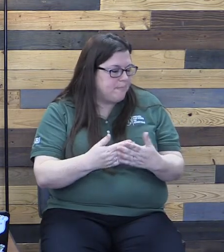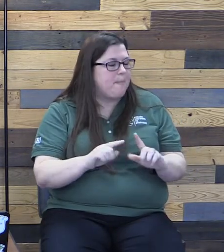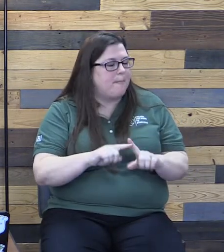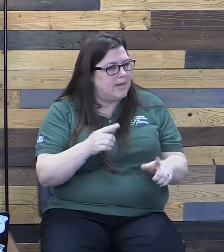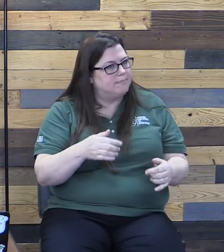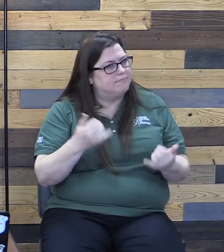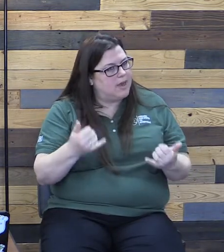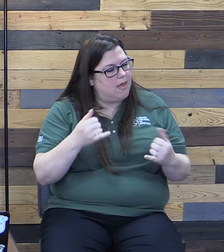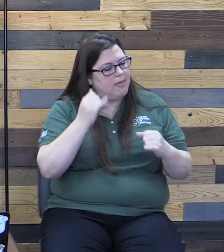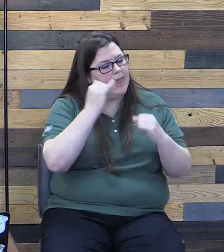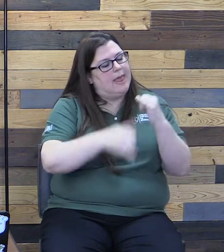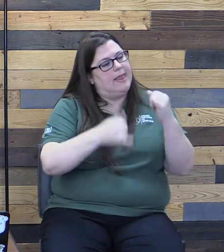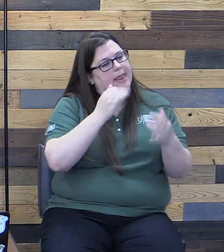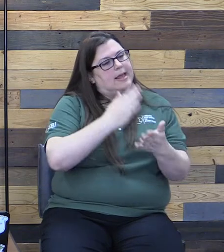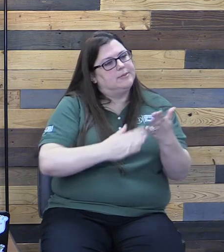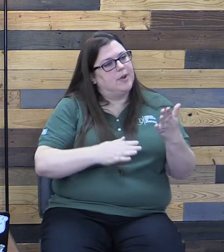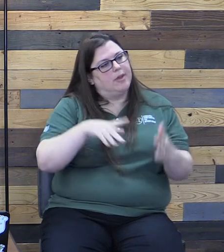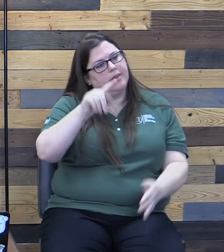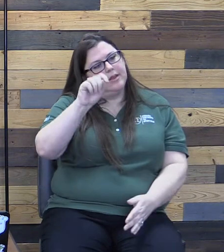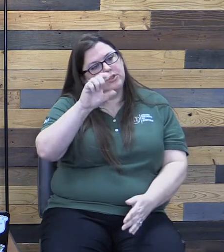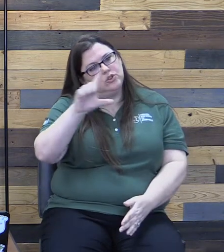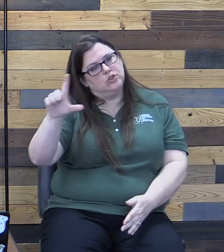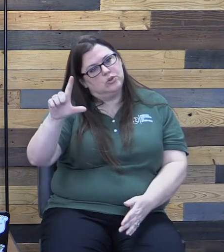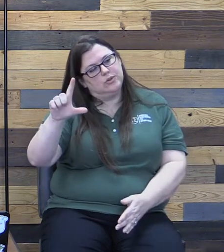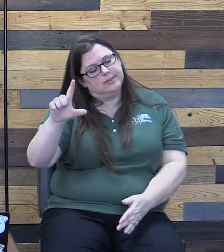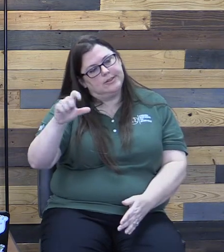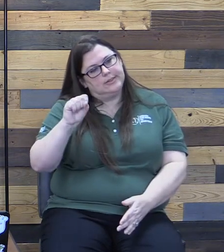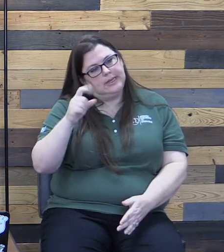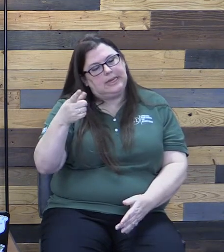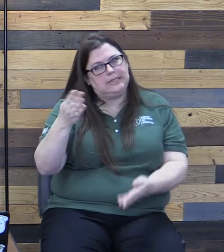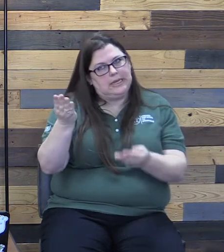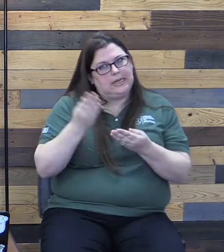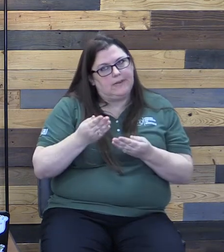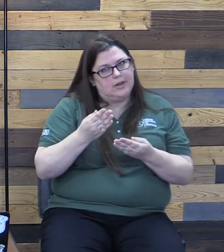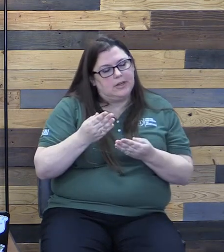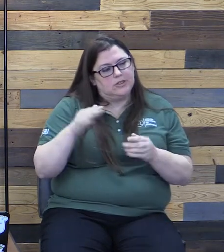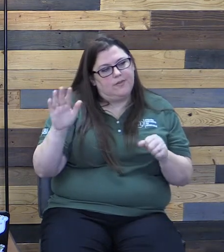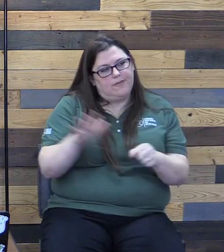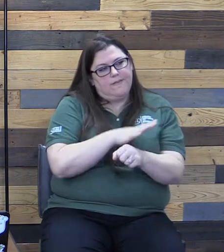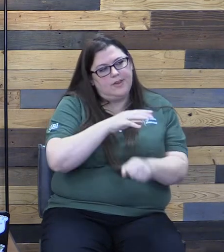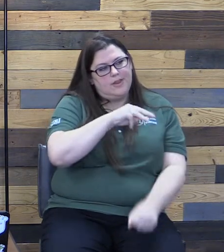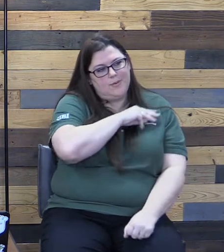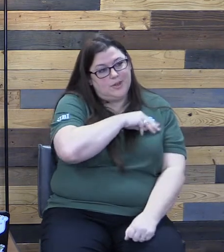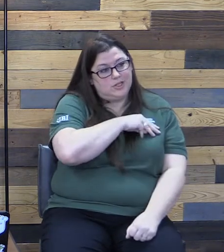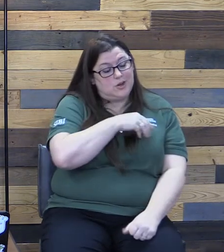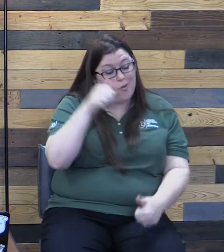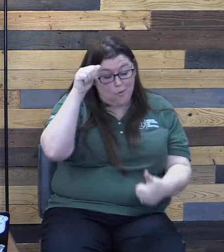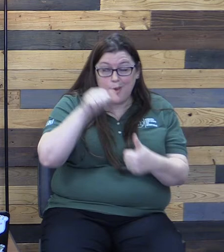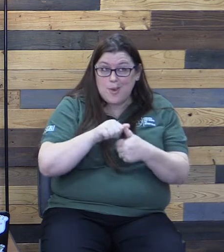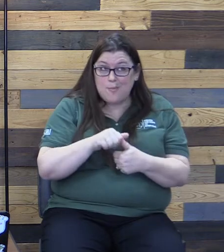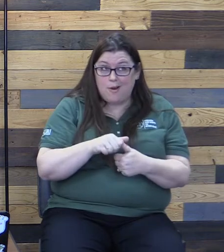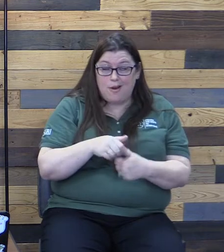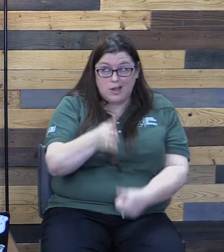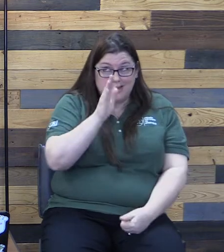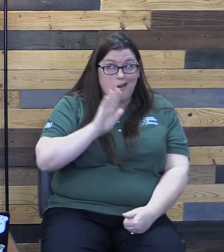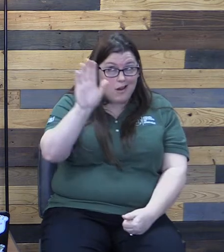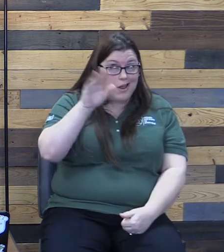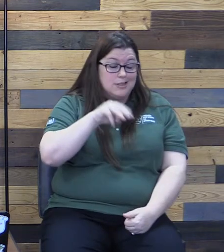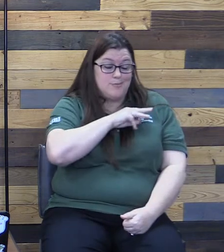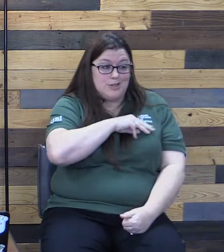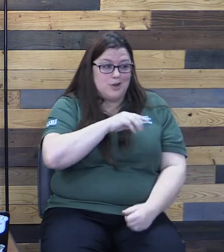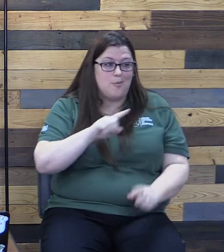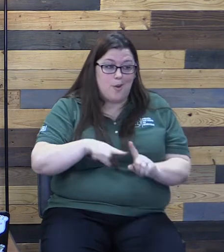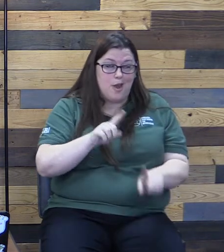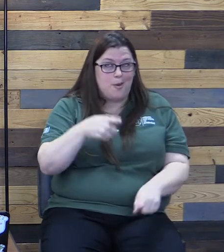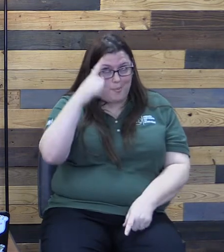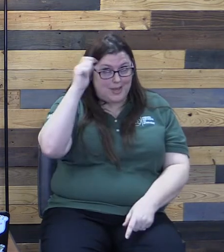these are the tools that he's given us to be able to fulfill this mission. Because remember, it's God's mission, but because he's our Lord,